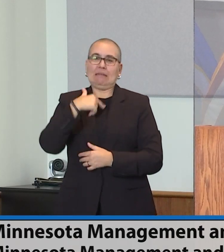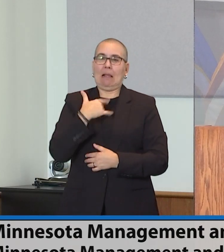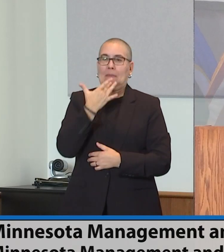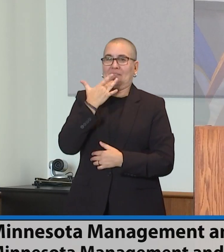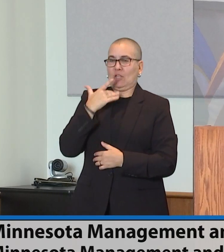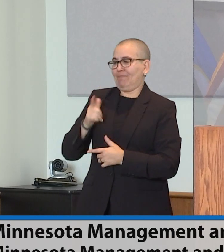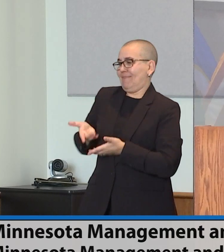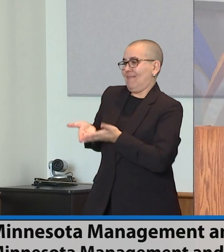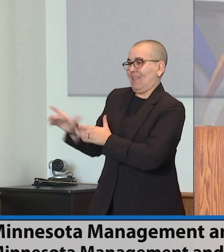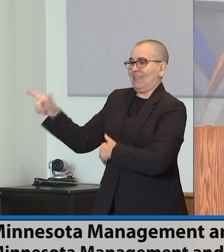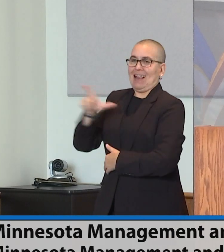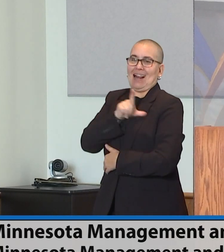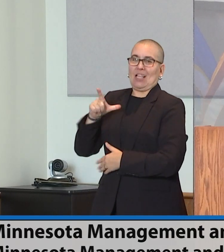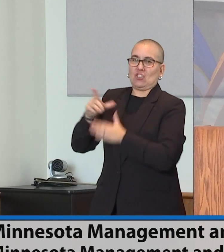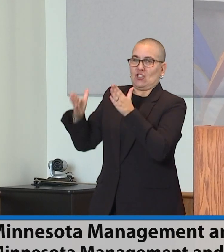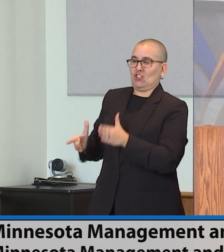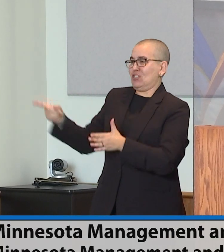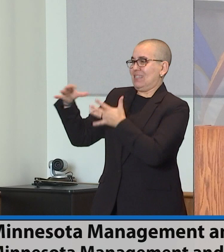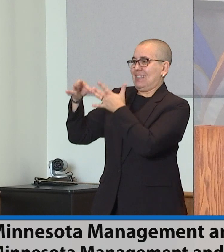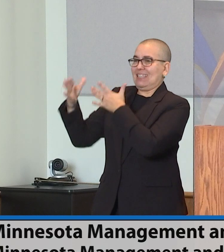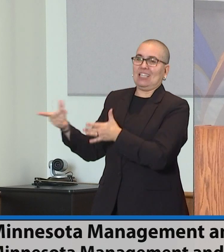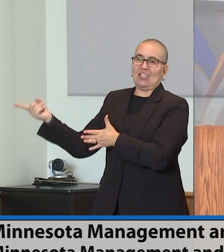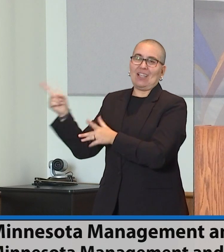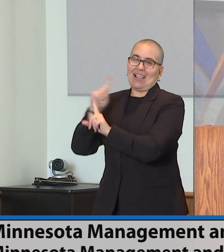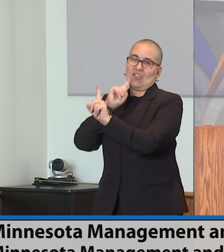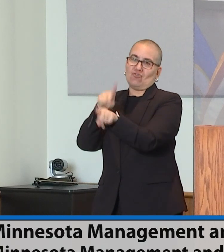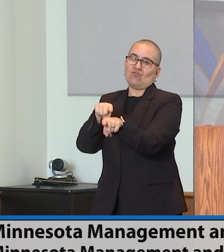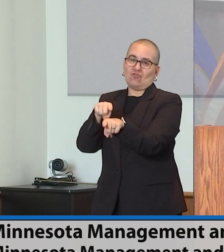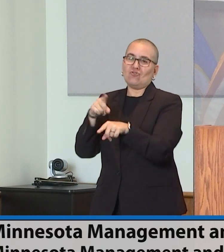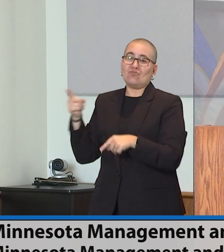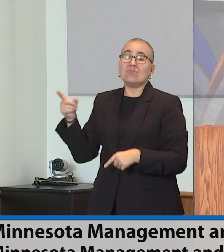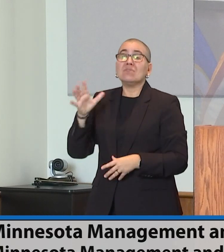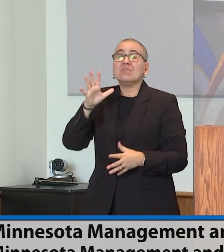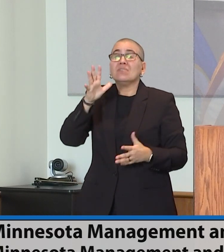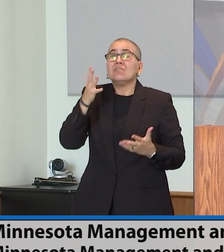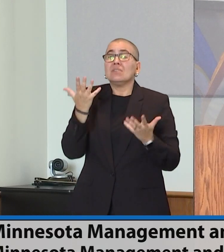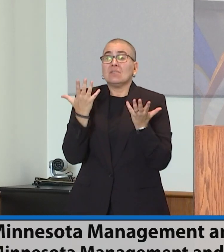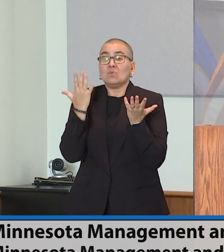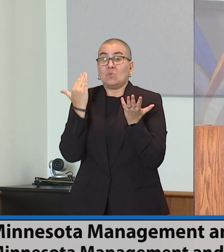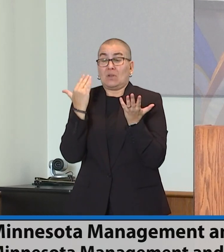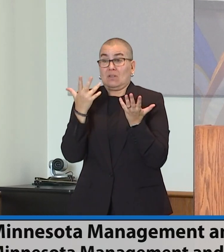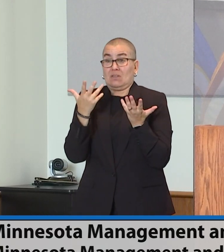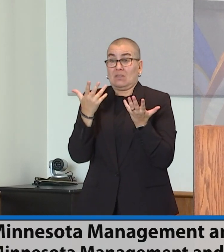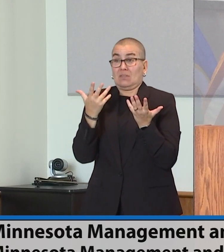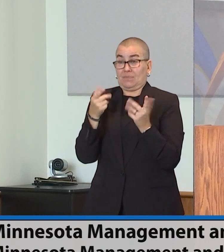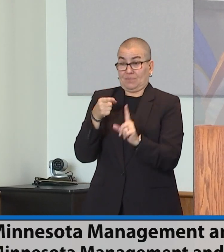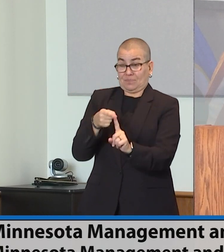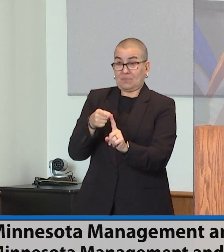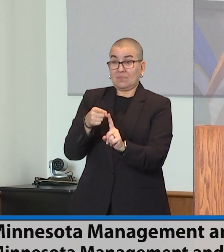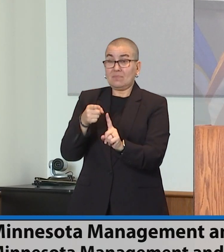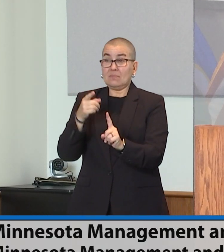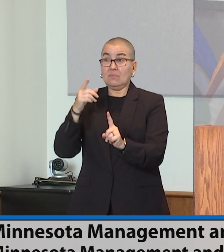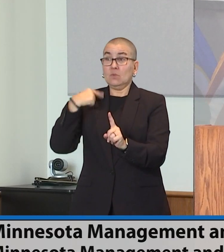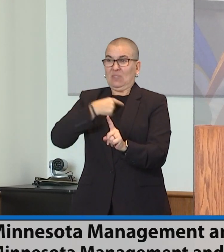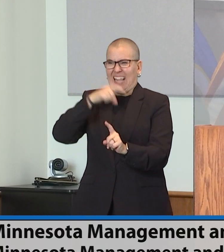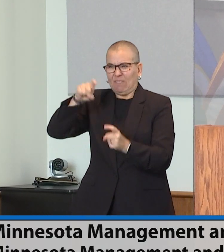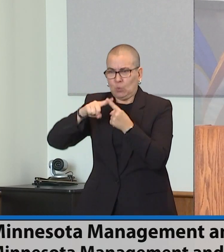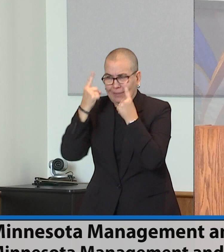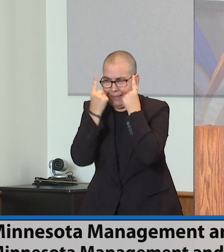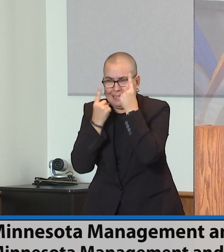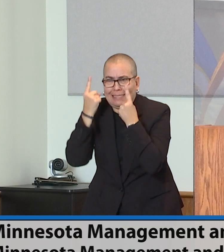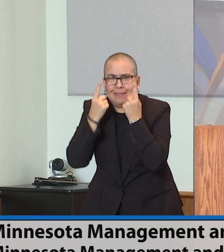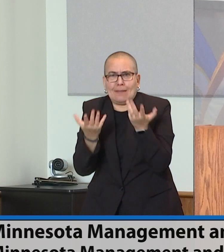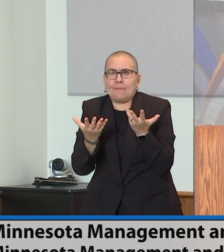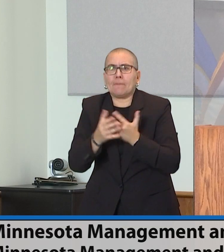that. But I think the key thing I want you to see is it's an important consideration we need to talk about because it is a driving factor behind